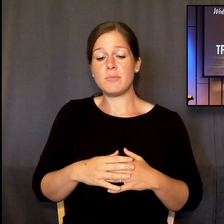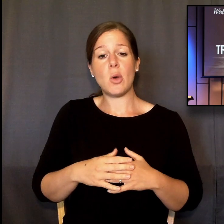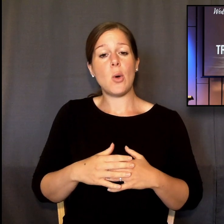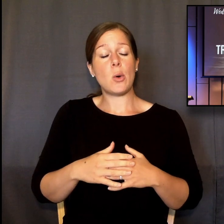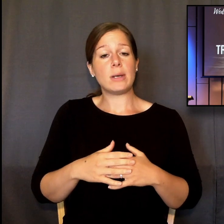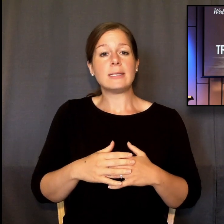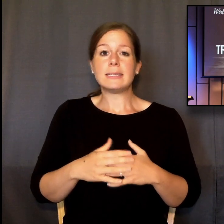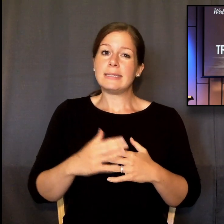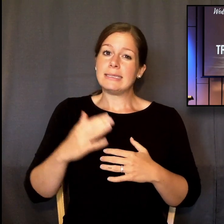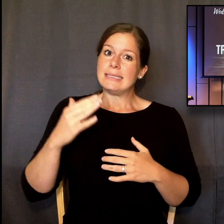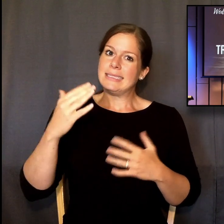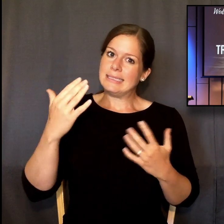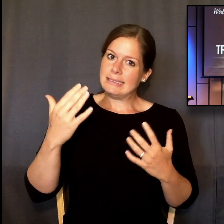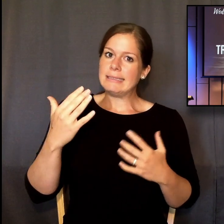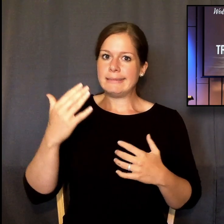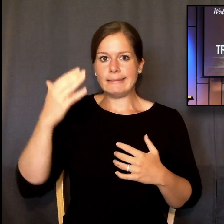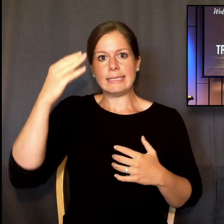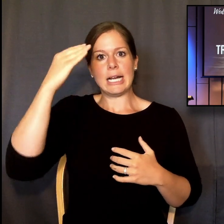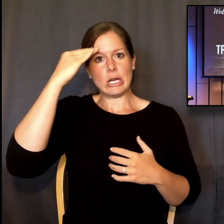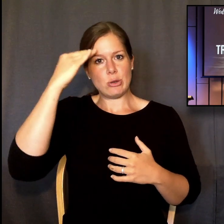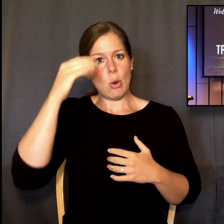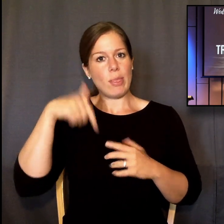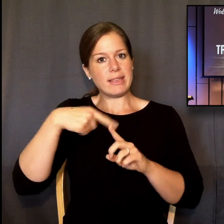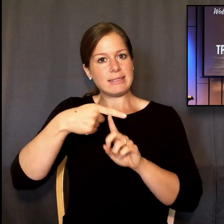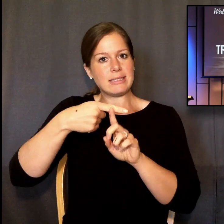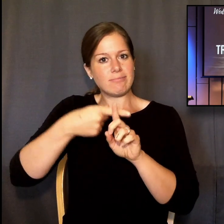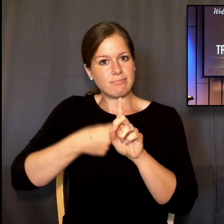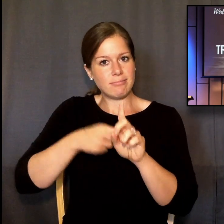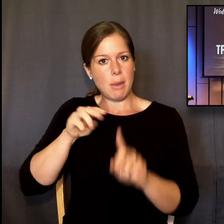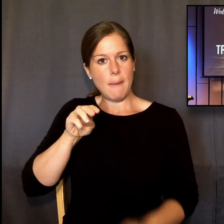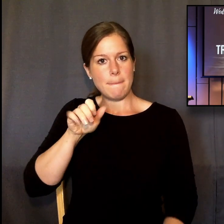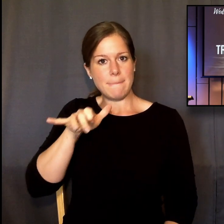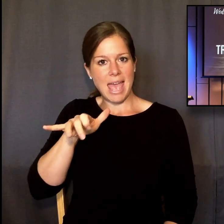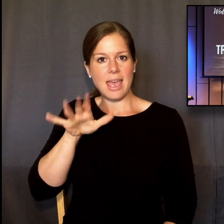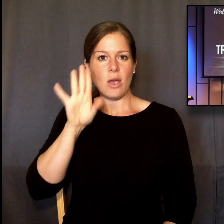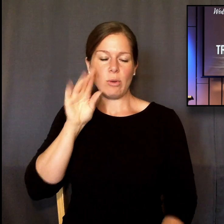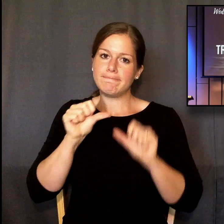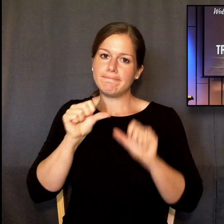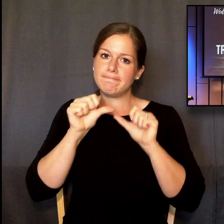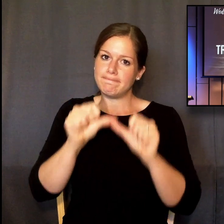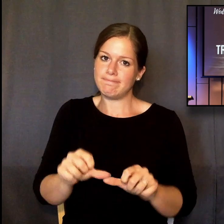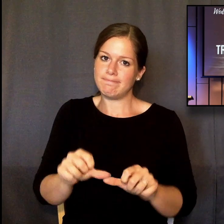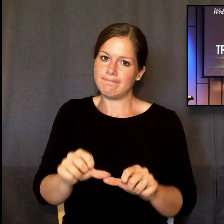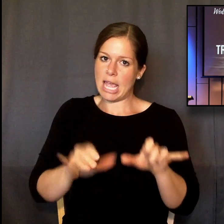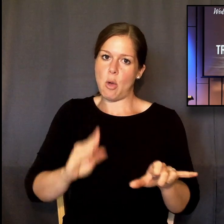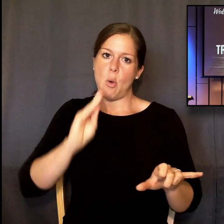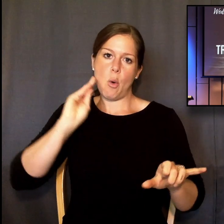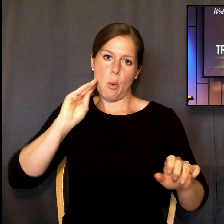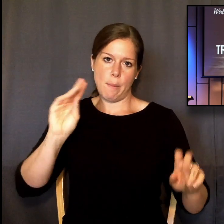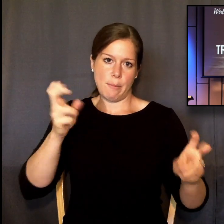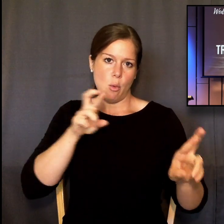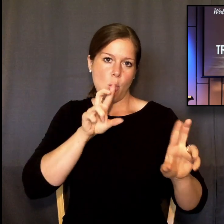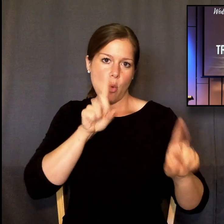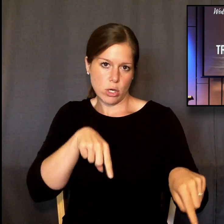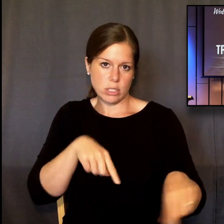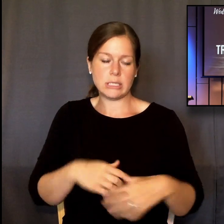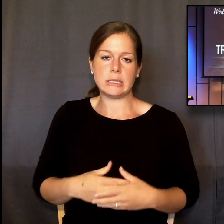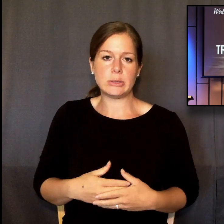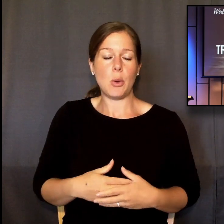I just want you to know you can expect us to be back here every Wednesday night in the month of May as well. And I'm happy